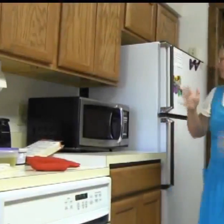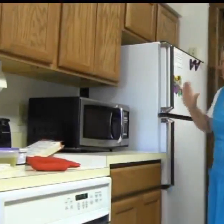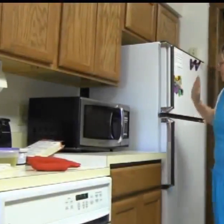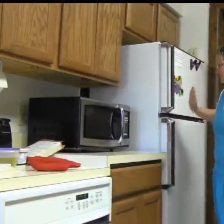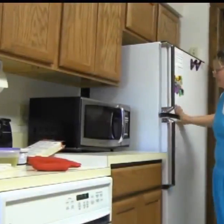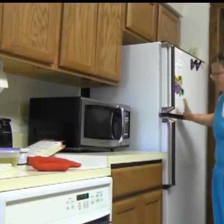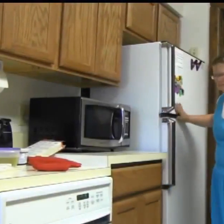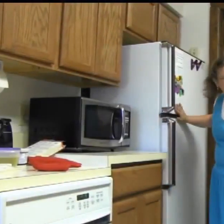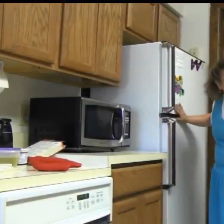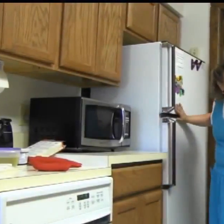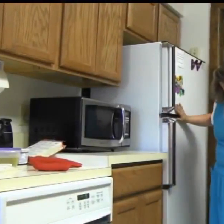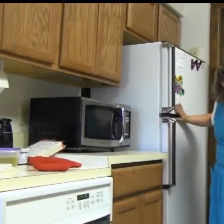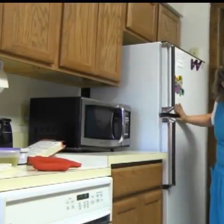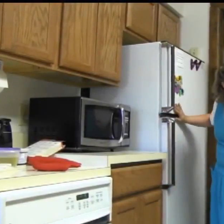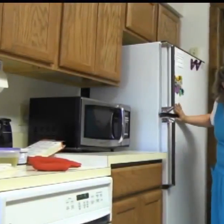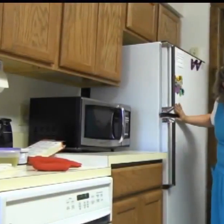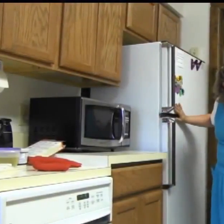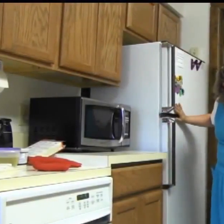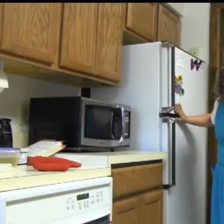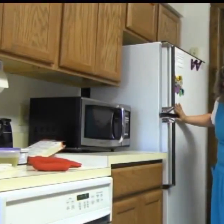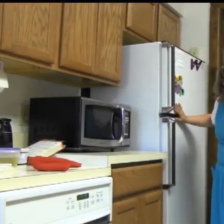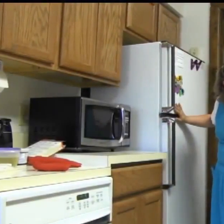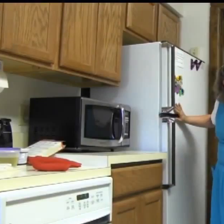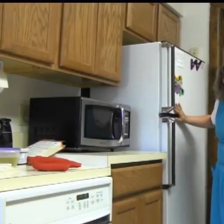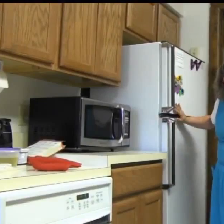I have a question for you. What is this called?